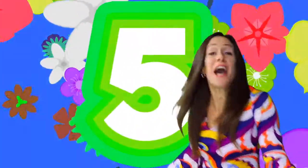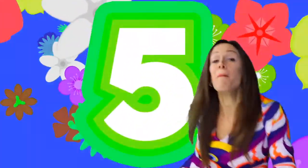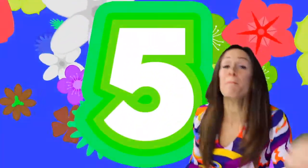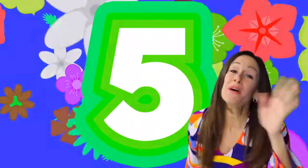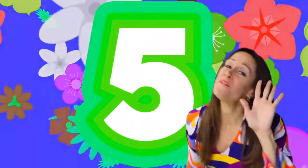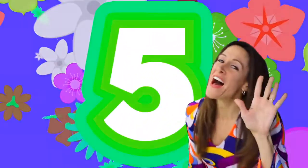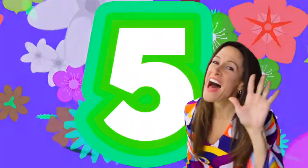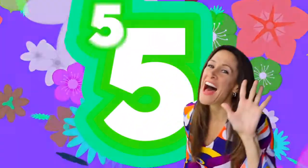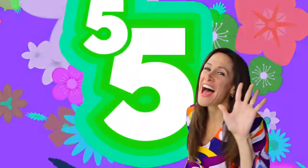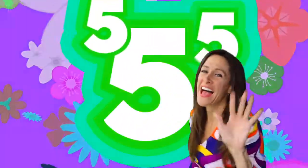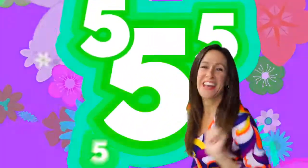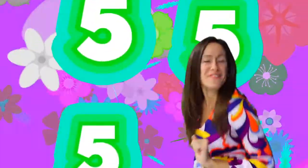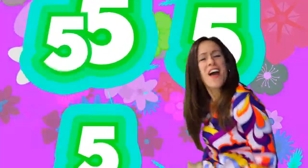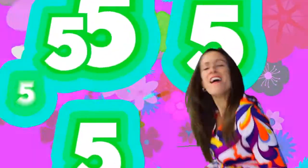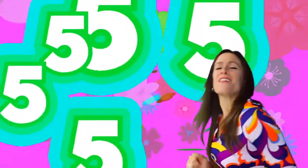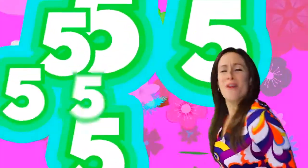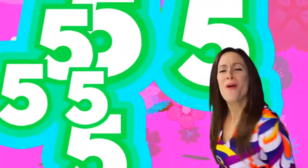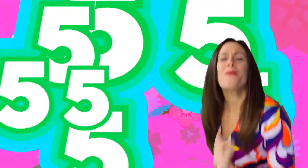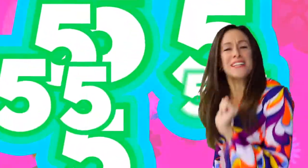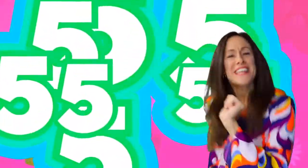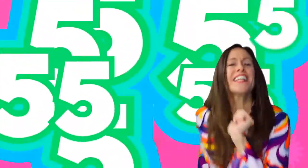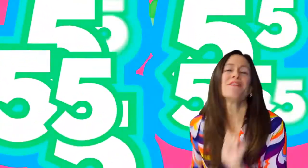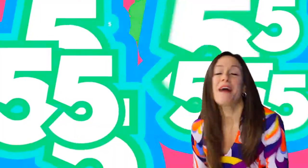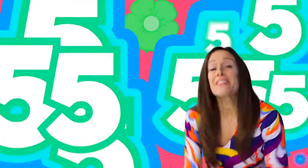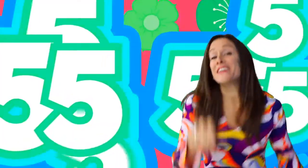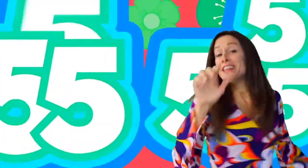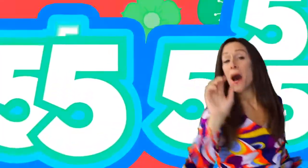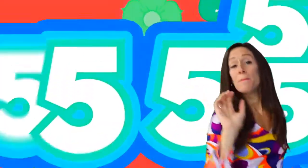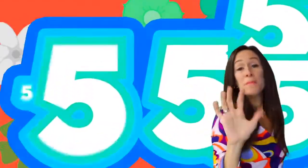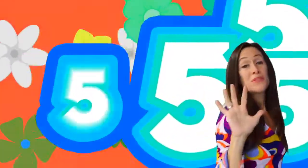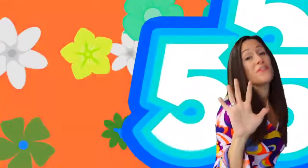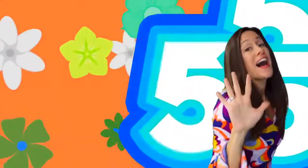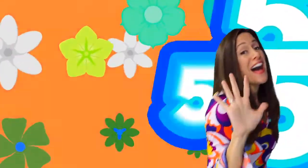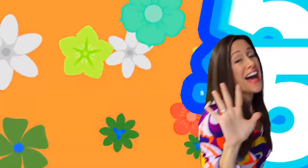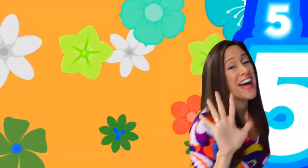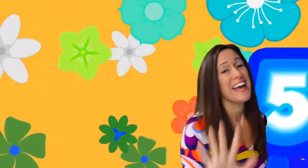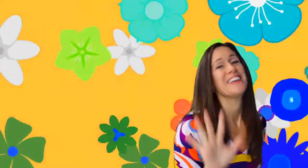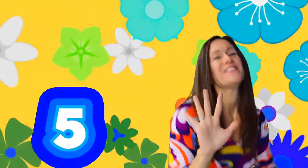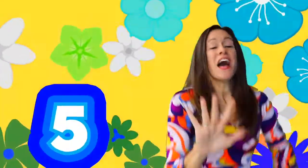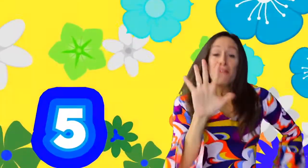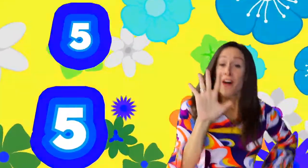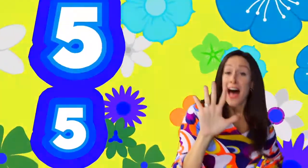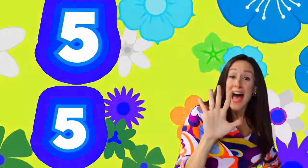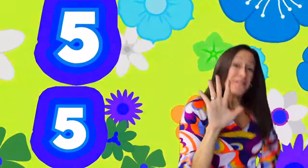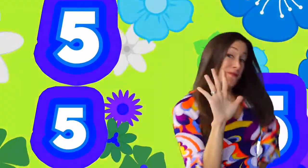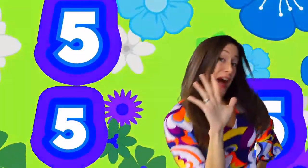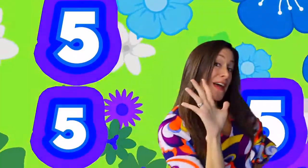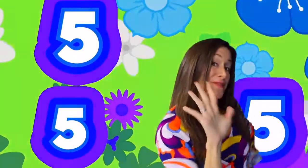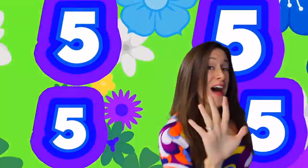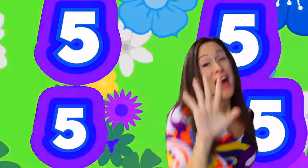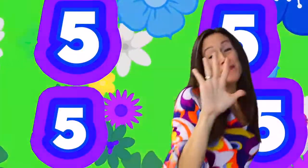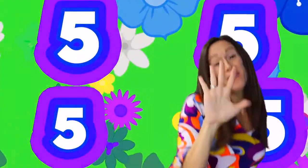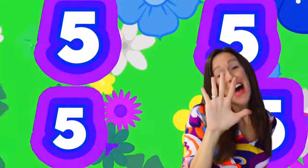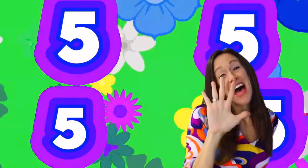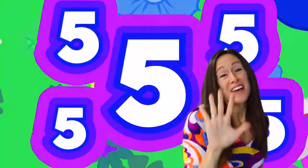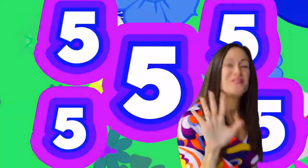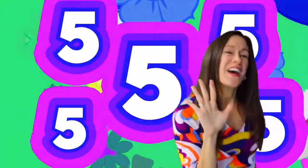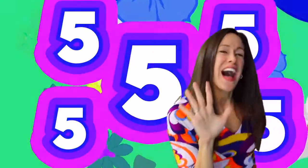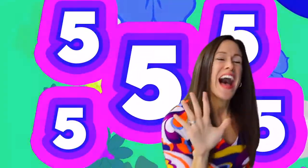number five Go and tell about the number five Five, five, five, five, five